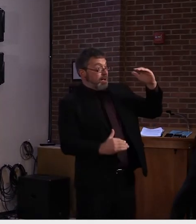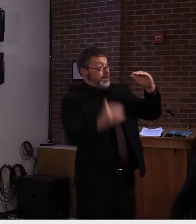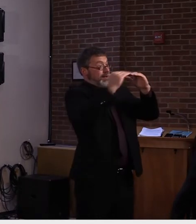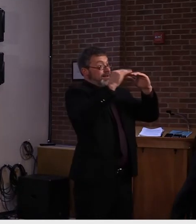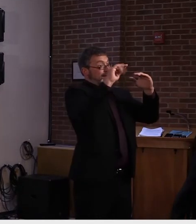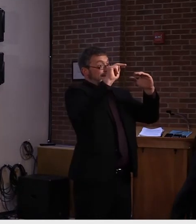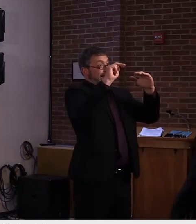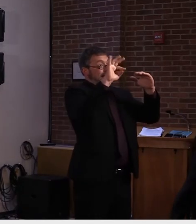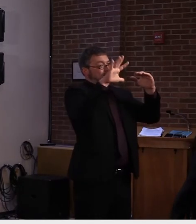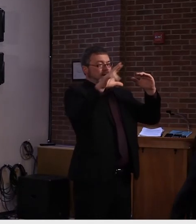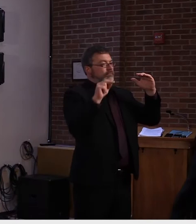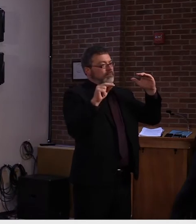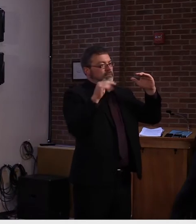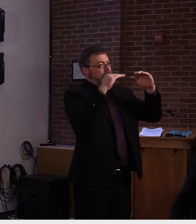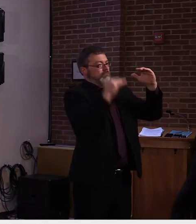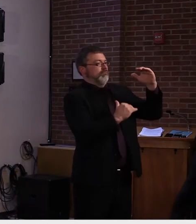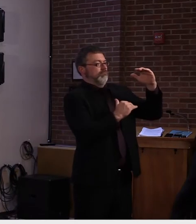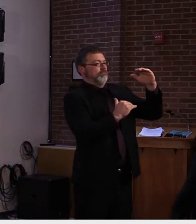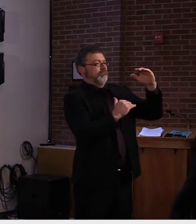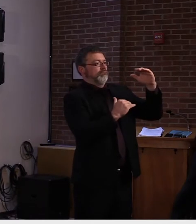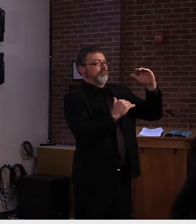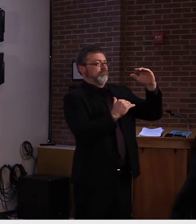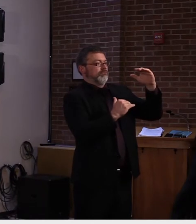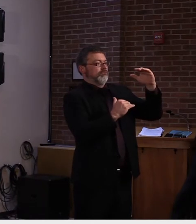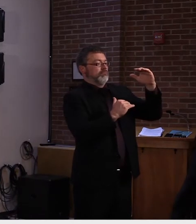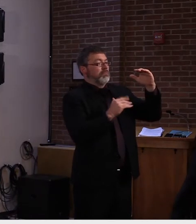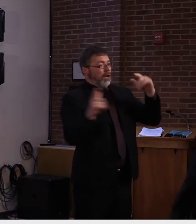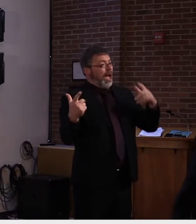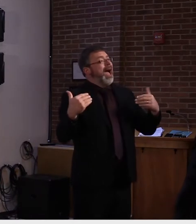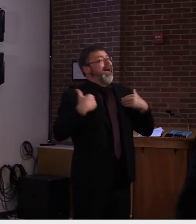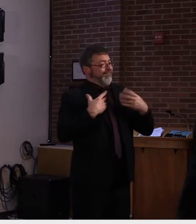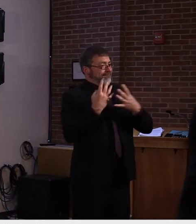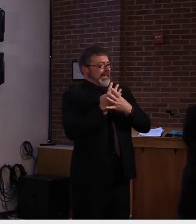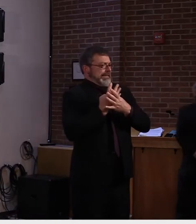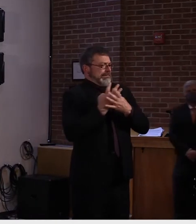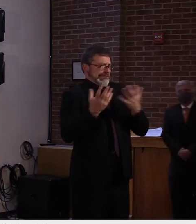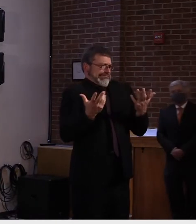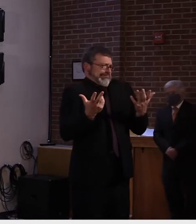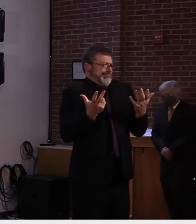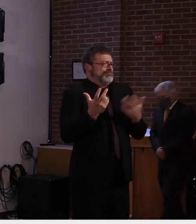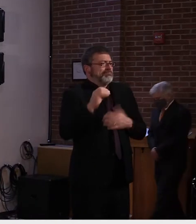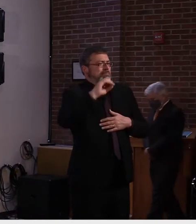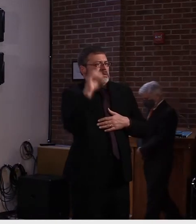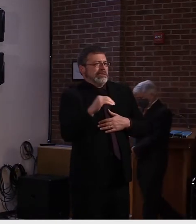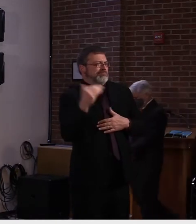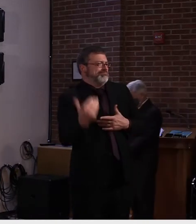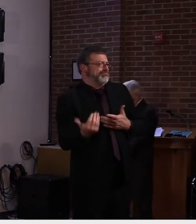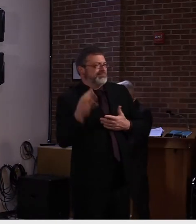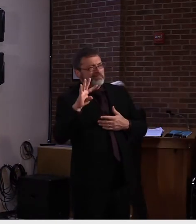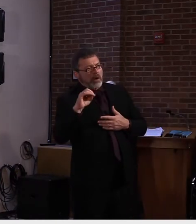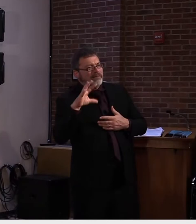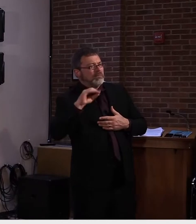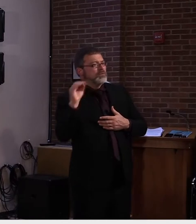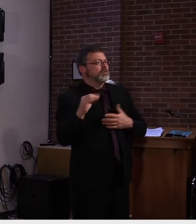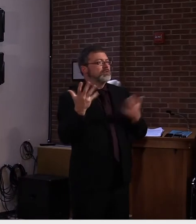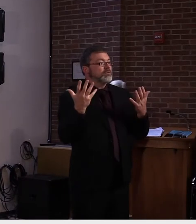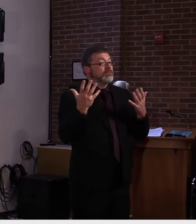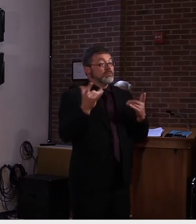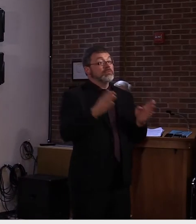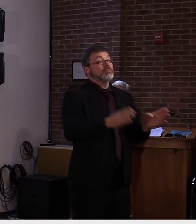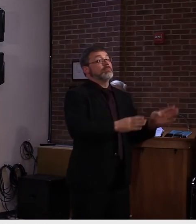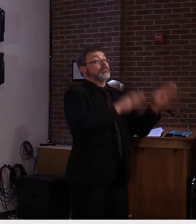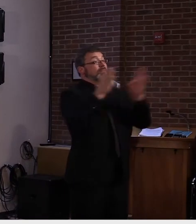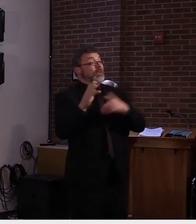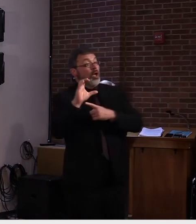filter out a high percentage of particles as well. The cloth facial covering filters out the lowest amount,